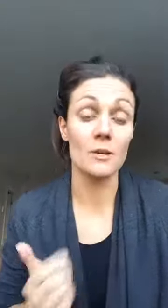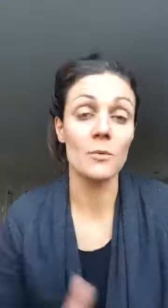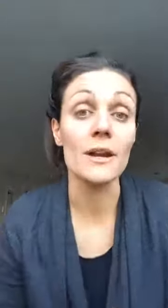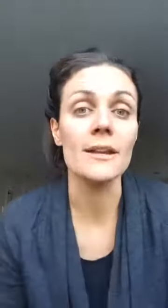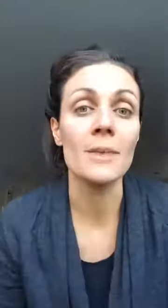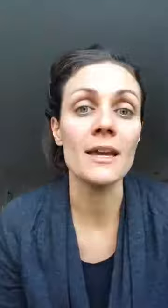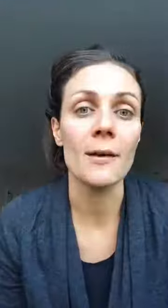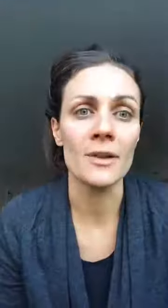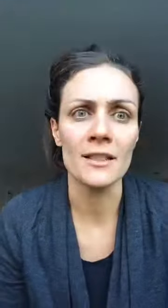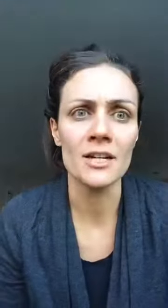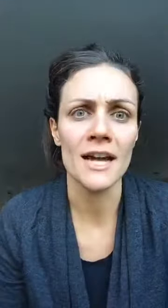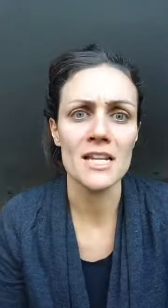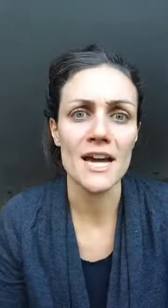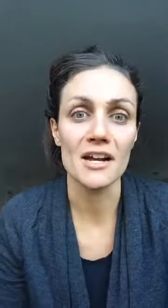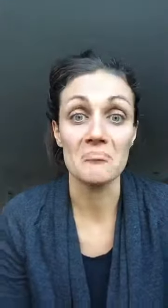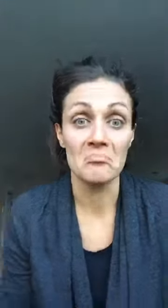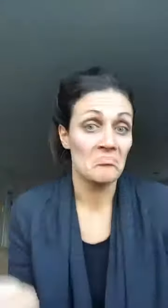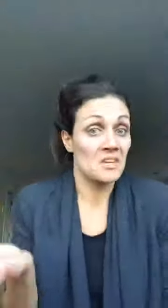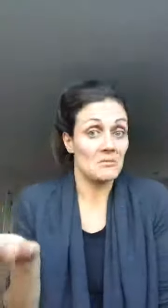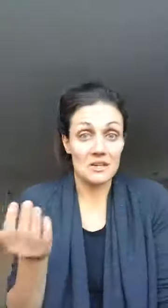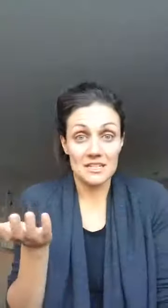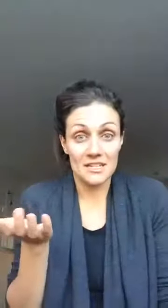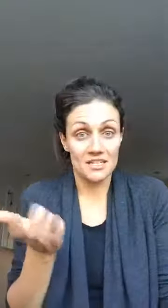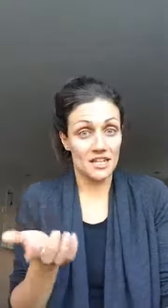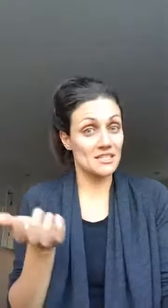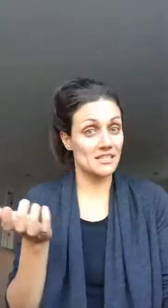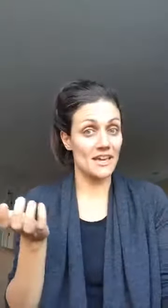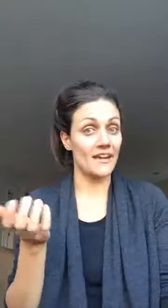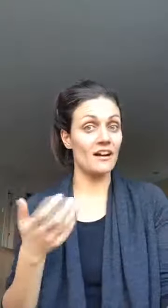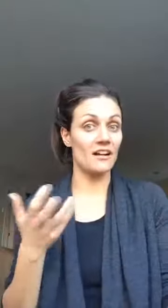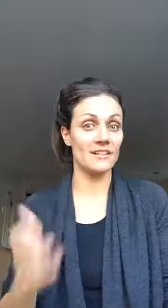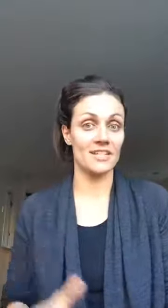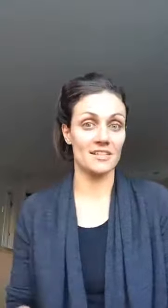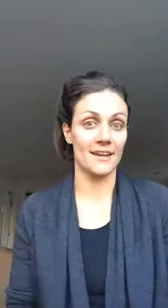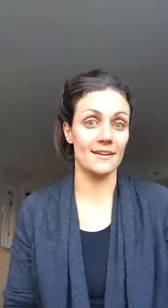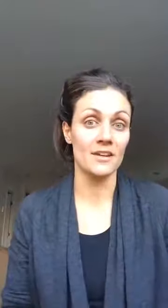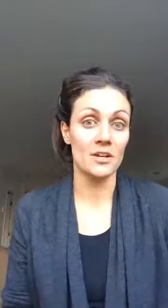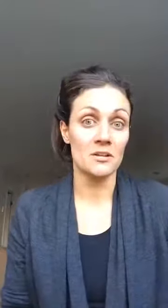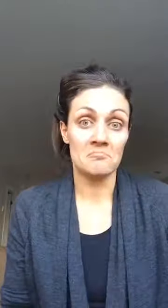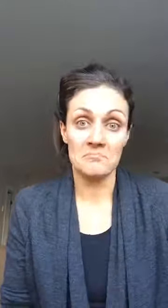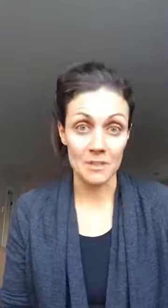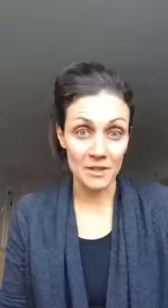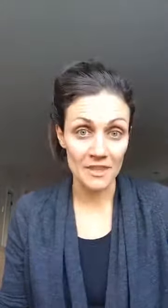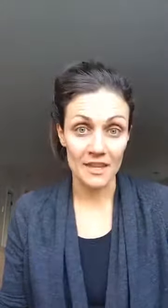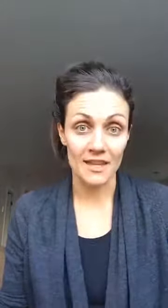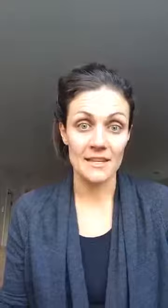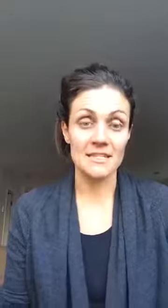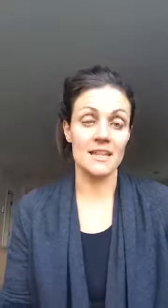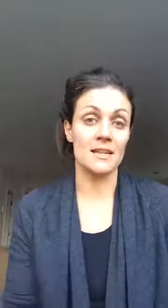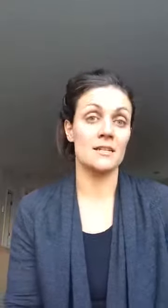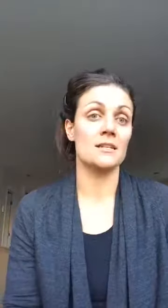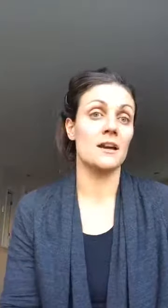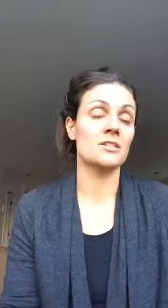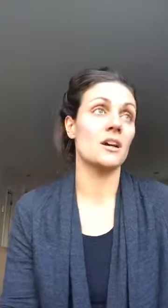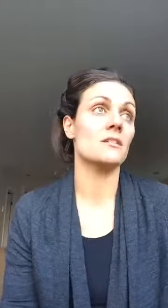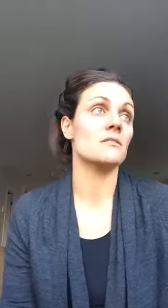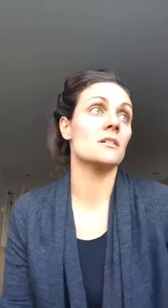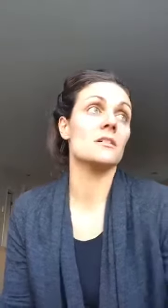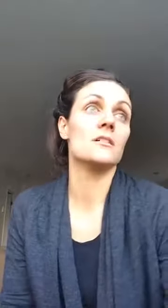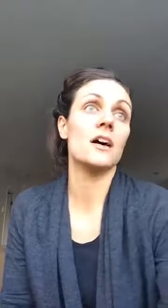not wearing any makeup and i look kind of tired it wasn't an exhausting day at all i just kind of did my thing and and i was talking to a health